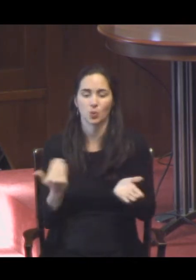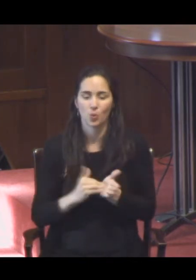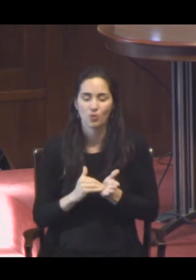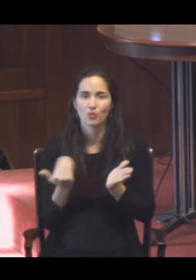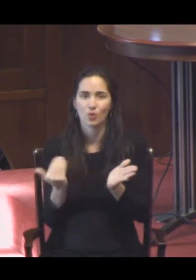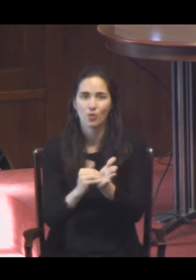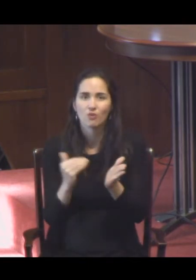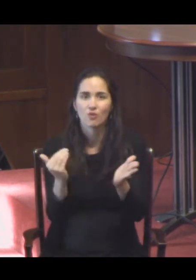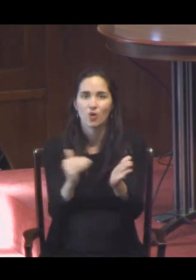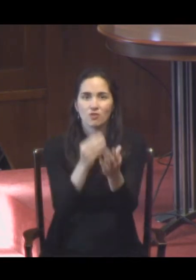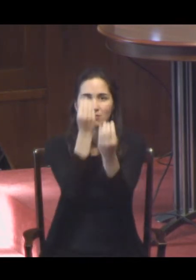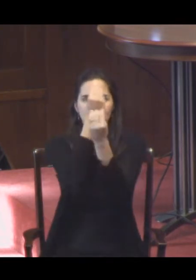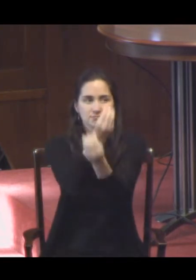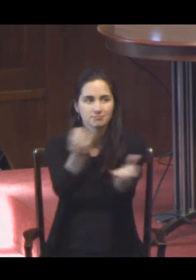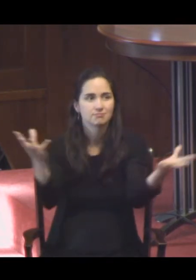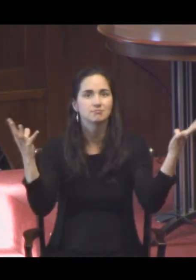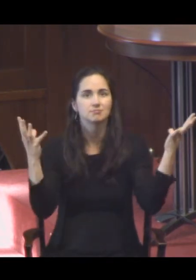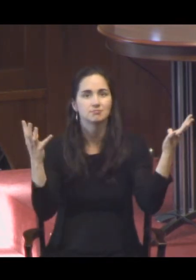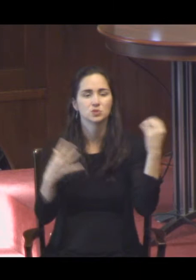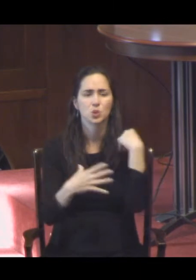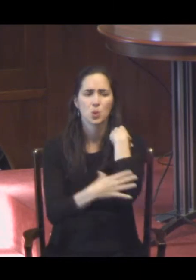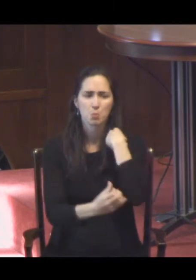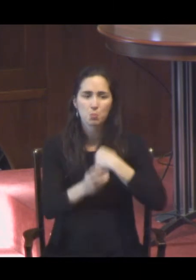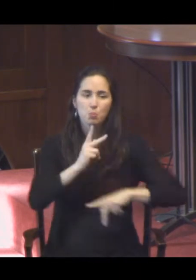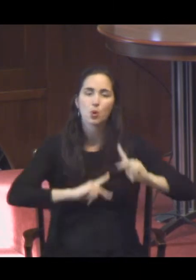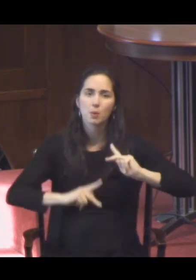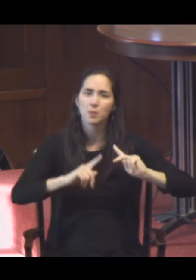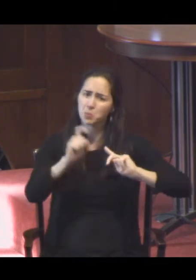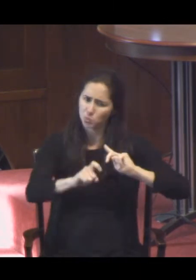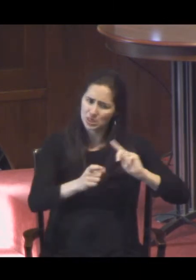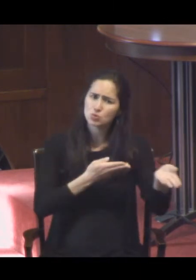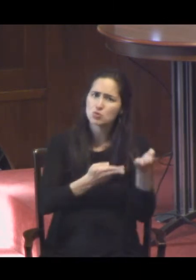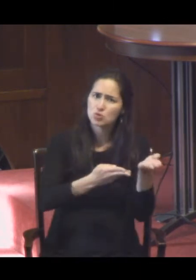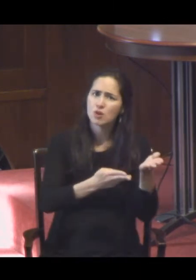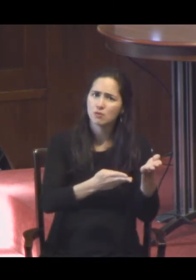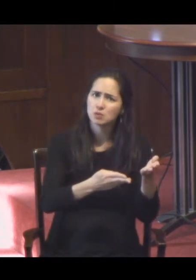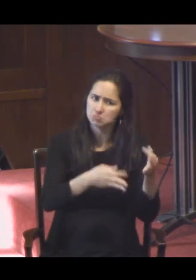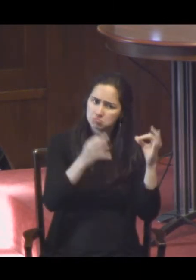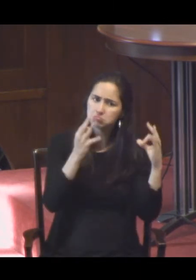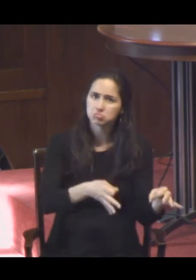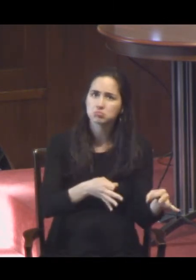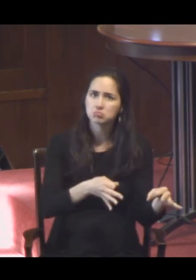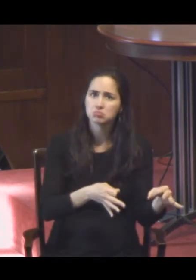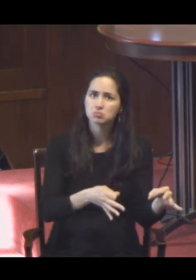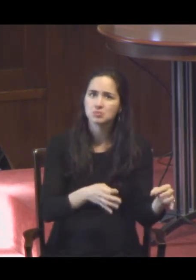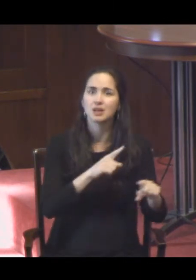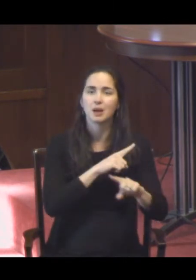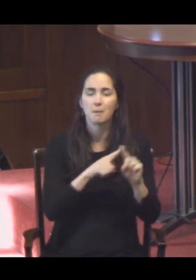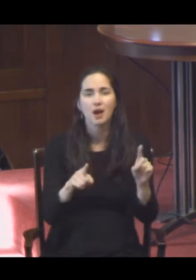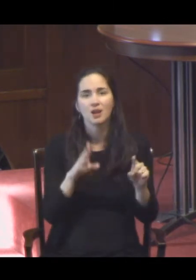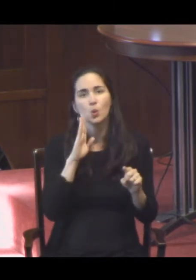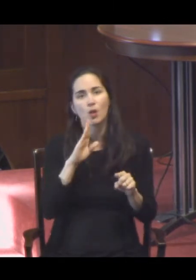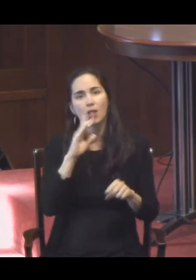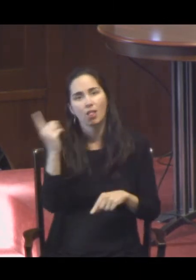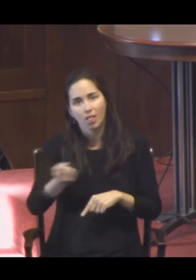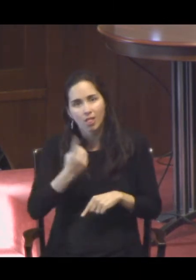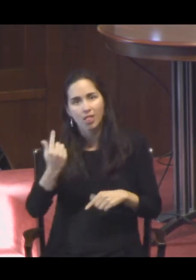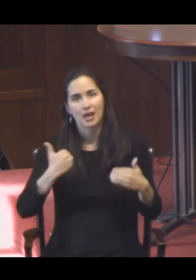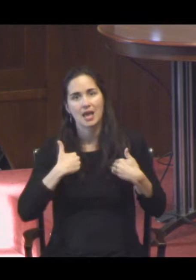The poor are always here. We need to serve the poor. There's no lack of time to serve the poor. But we did not have that